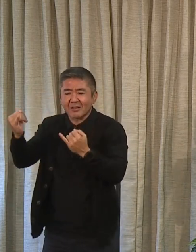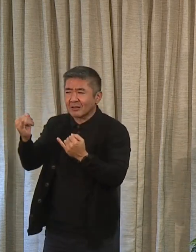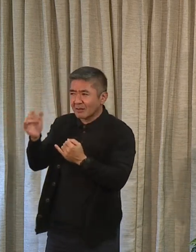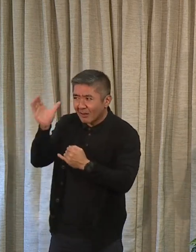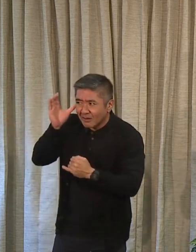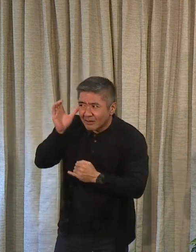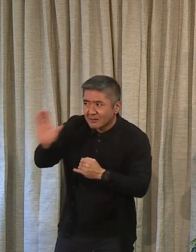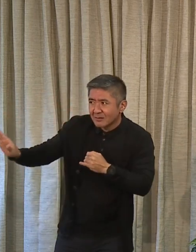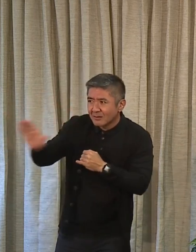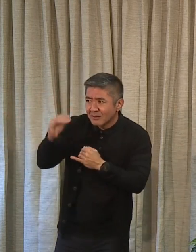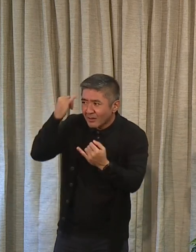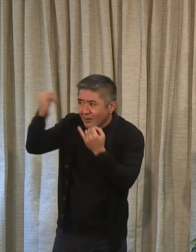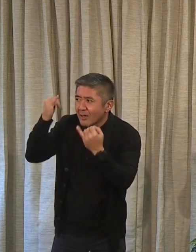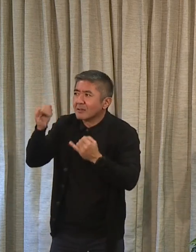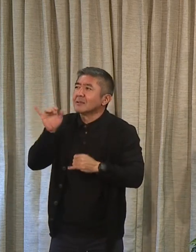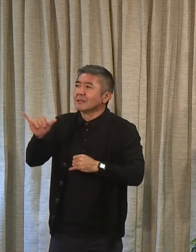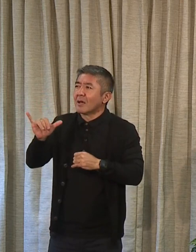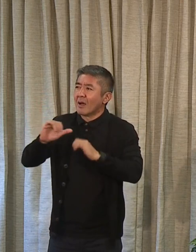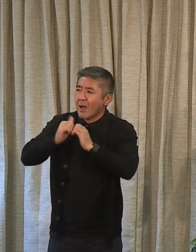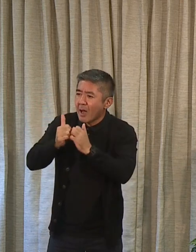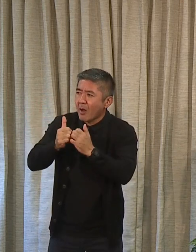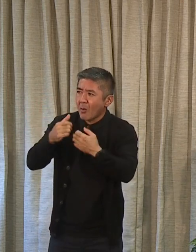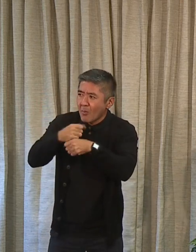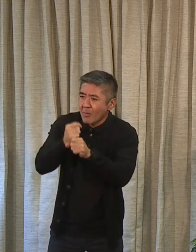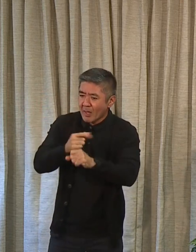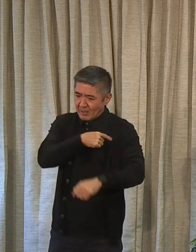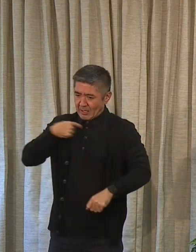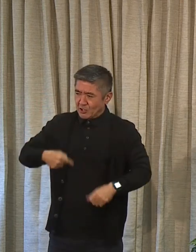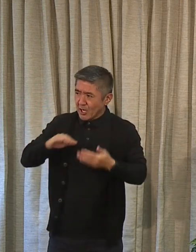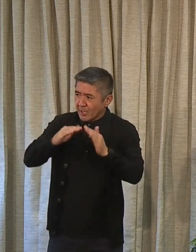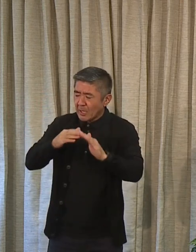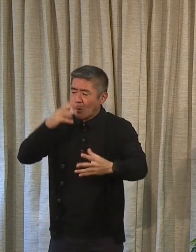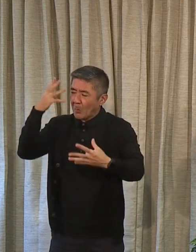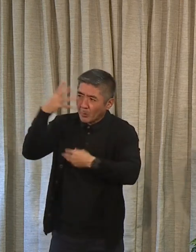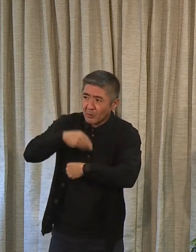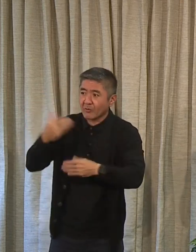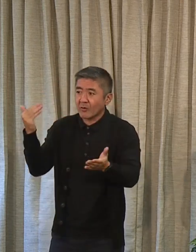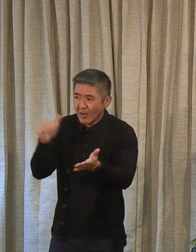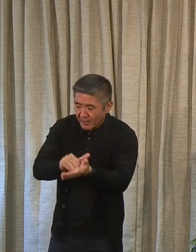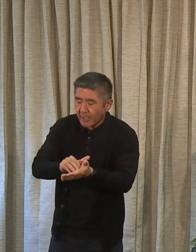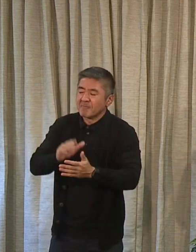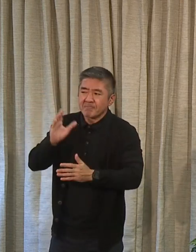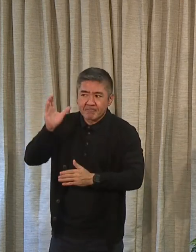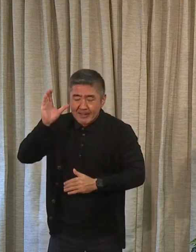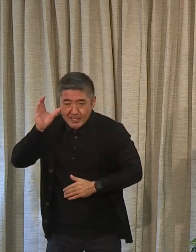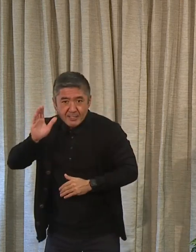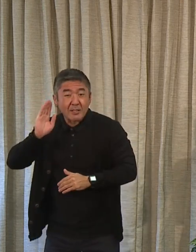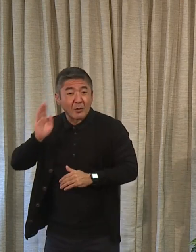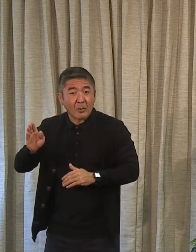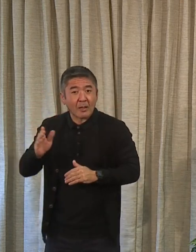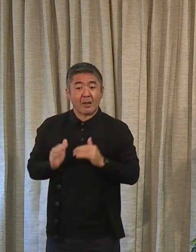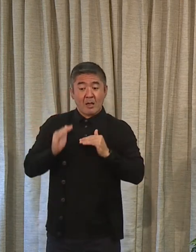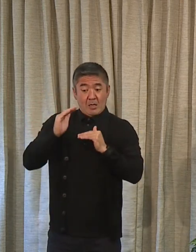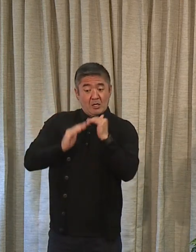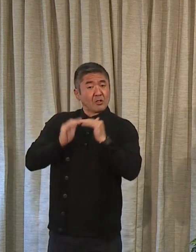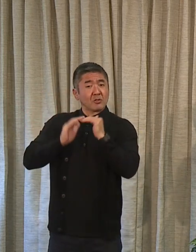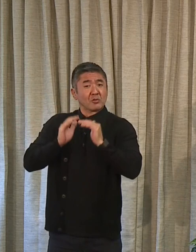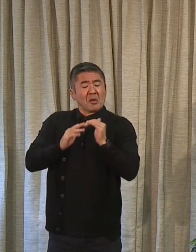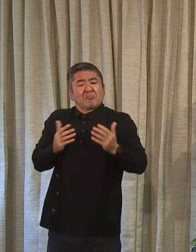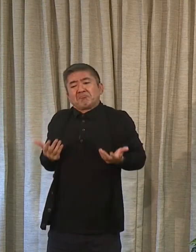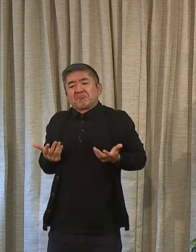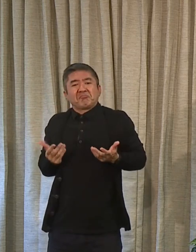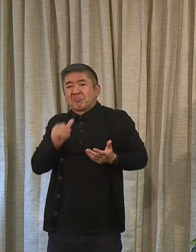capture those ideas, and be able to execute. The construction is construction. It's not complicated.